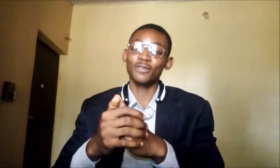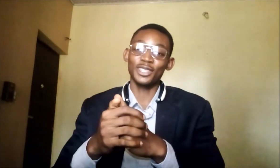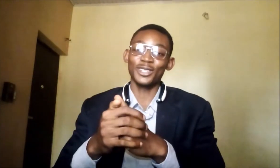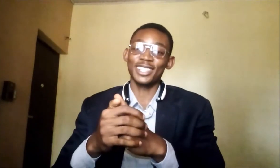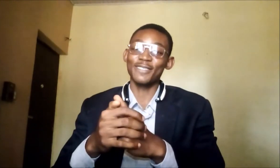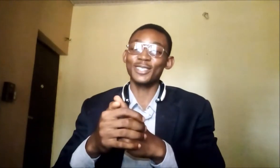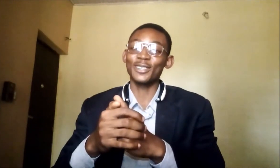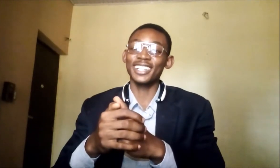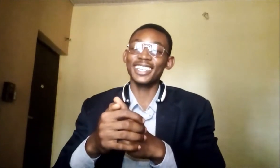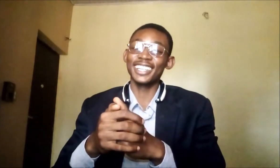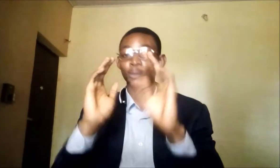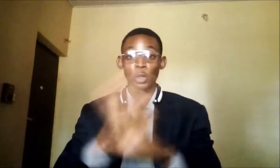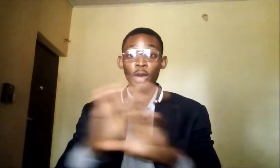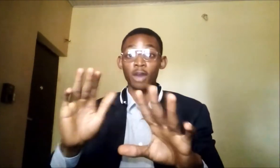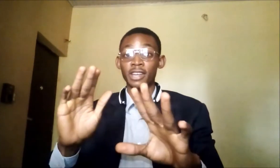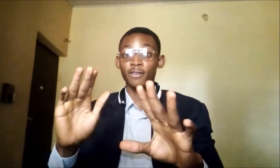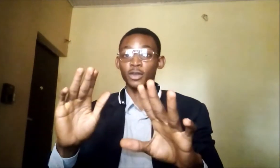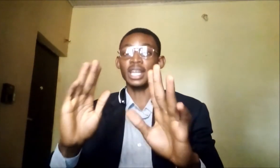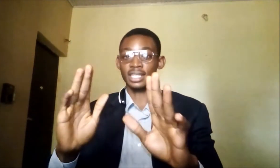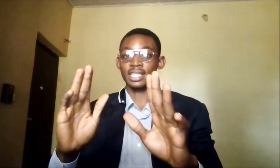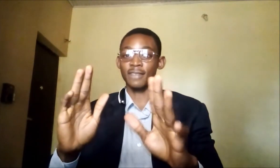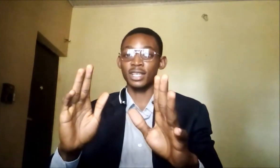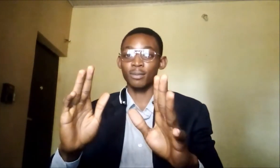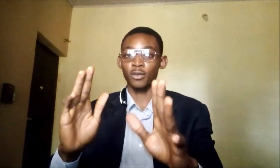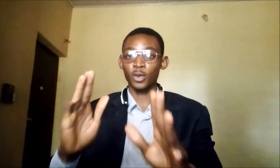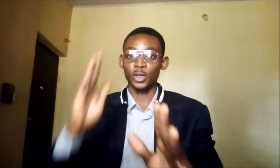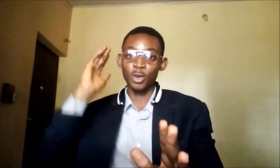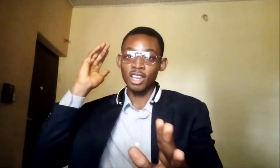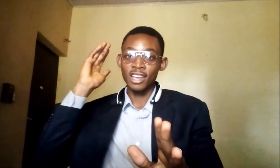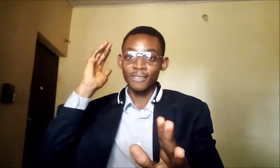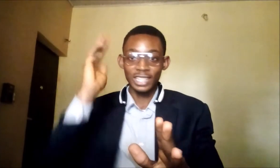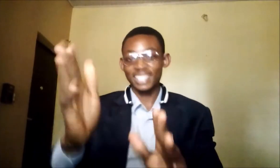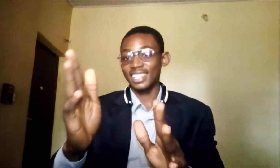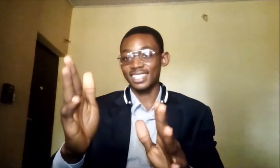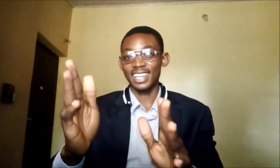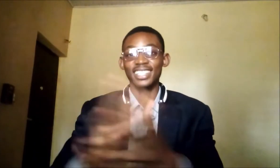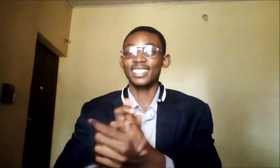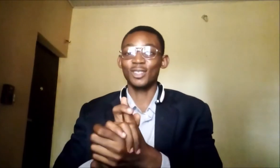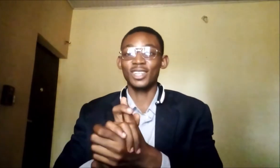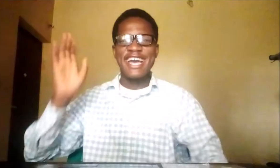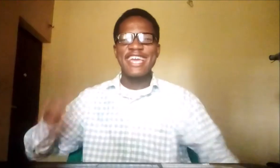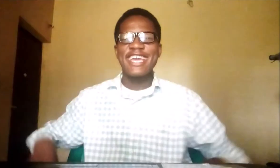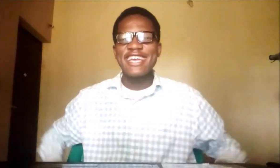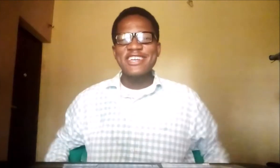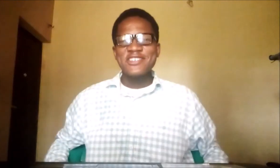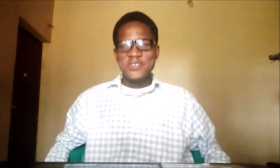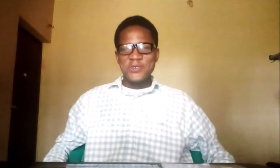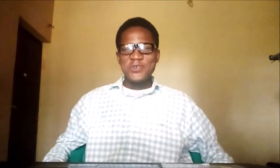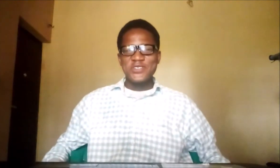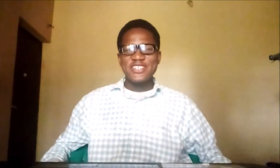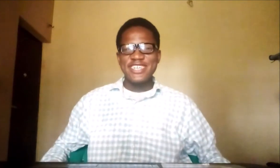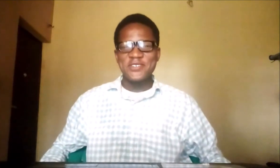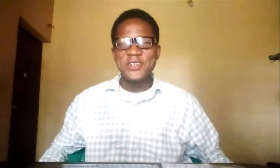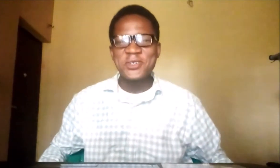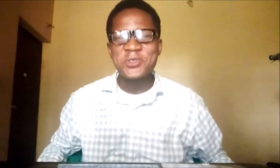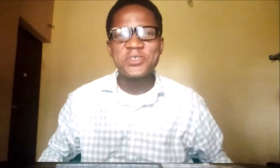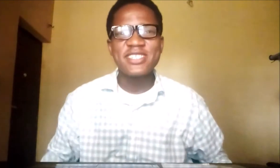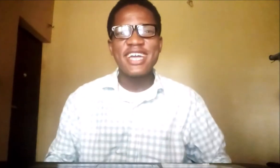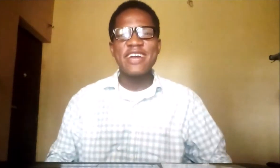videos eventually. I'm sure we are all ready for that, I've said before. So let's start signing today. Hi. So today we're going to start